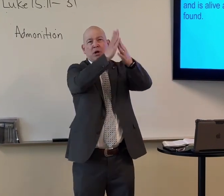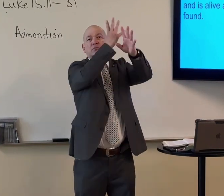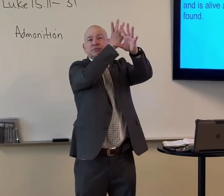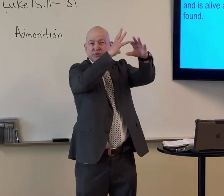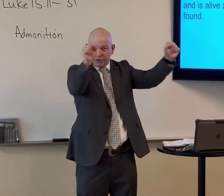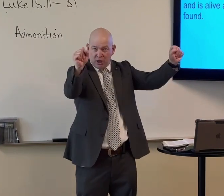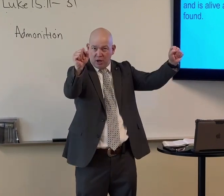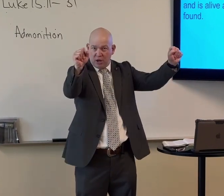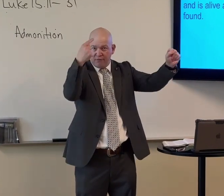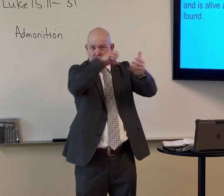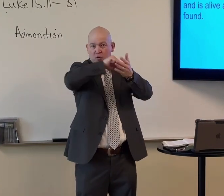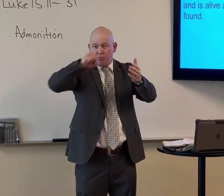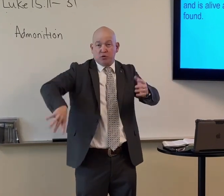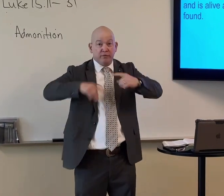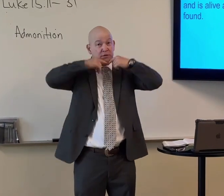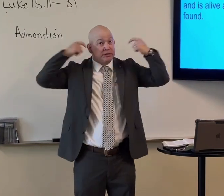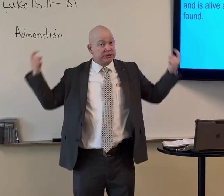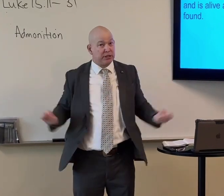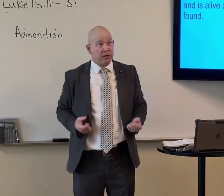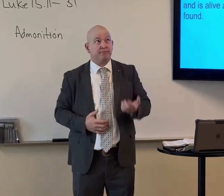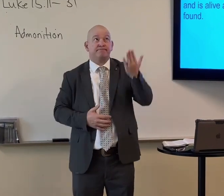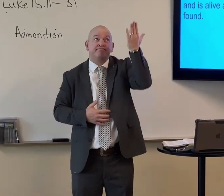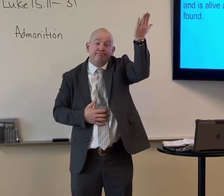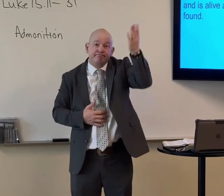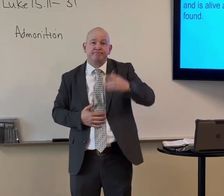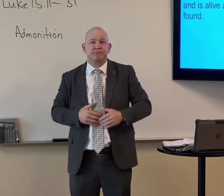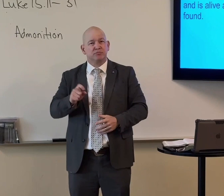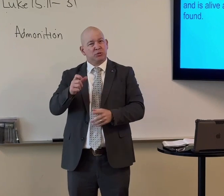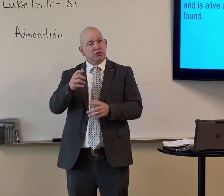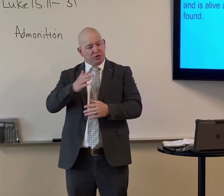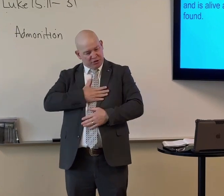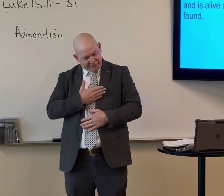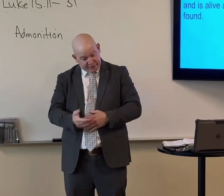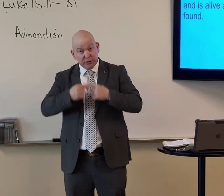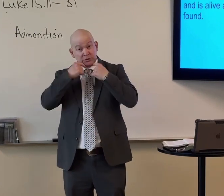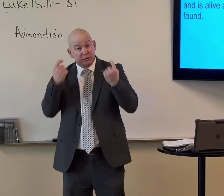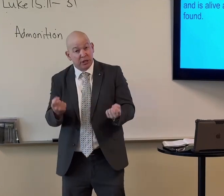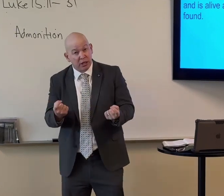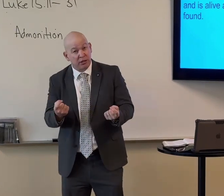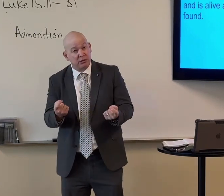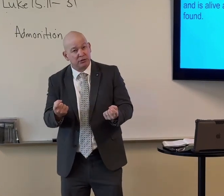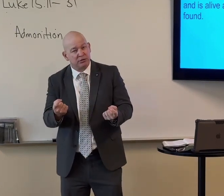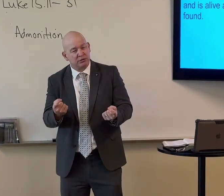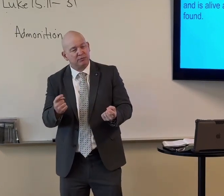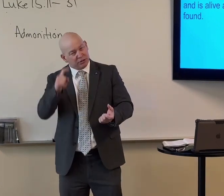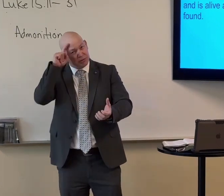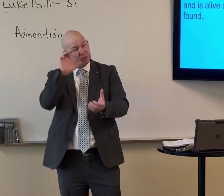That. There is only one way. Through salvation. Only one way. To remove your sin. To confess it.